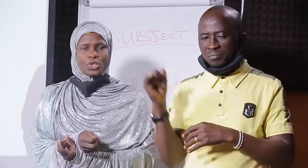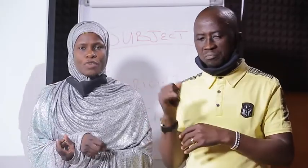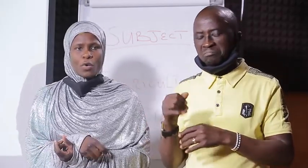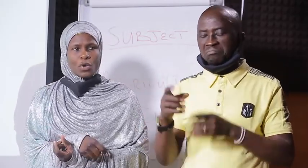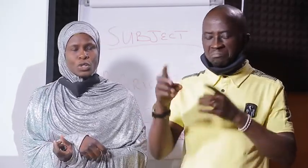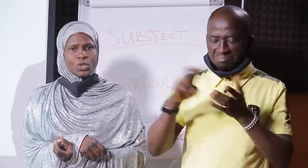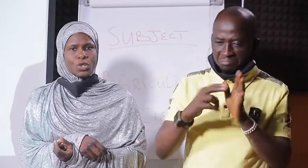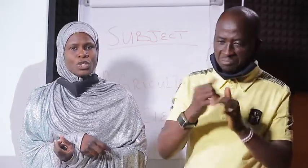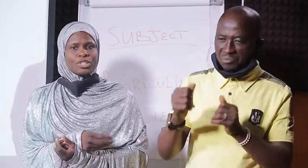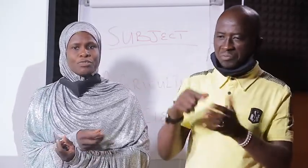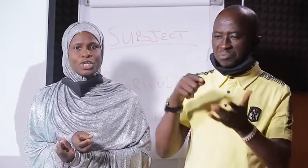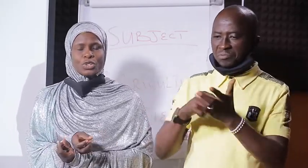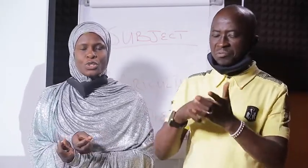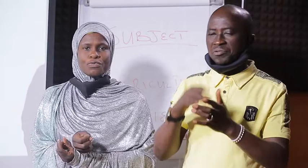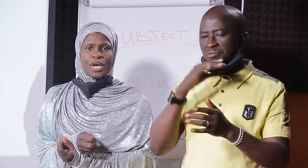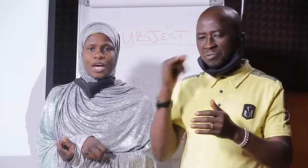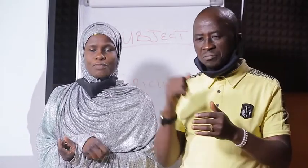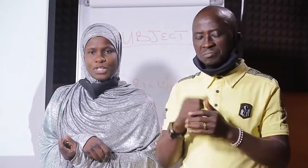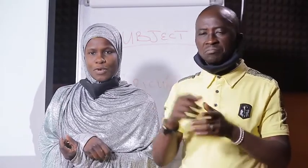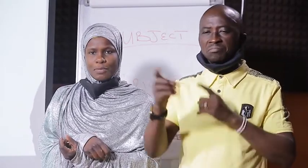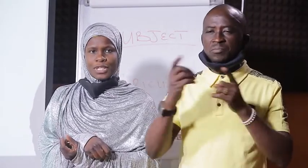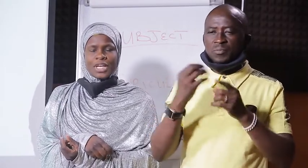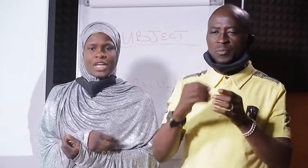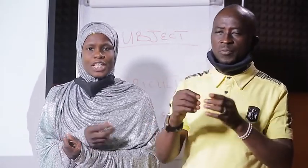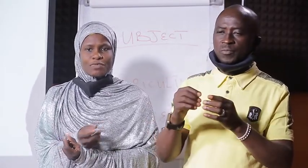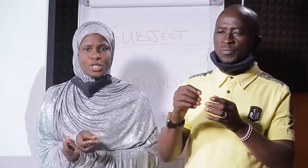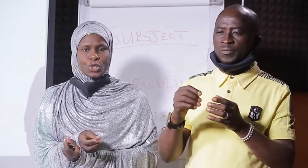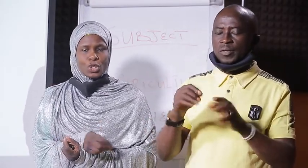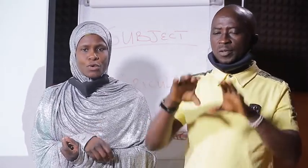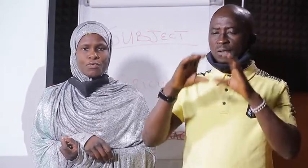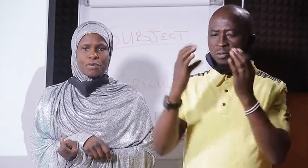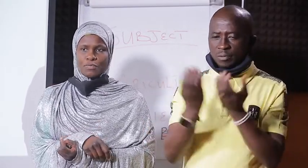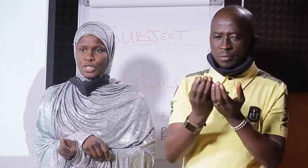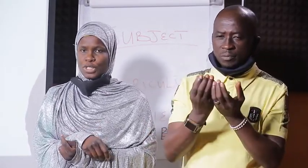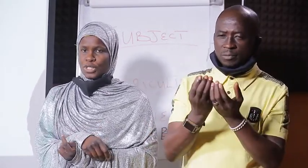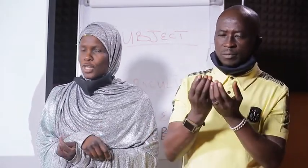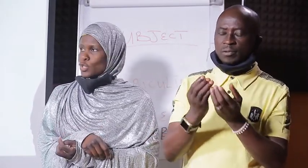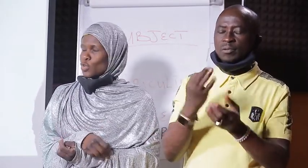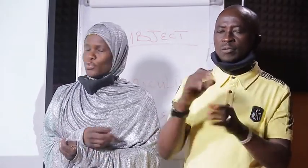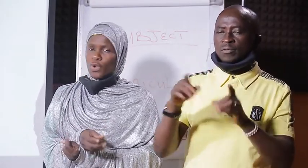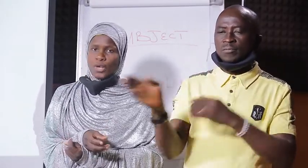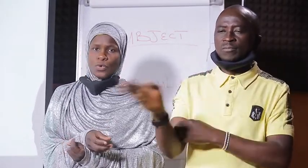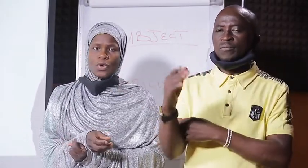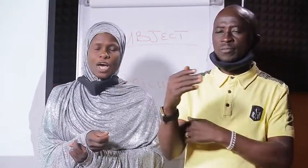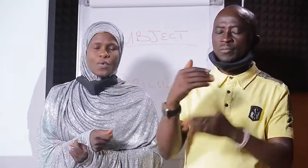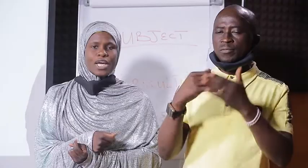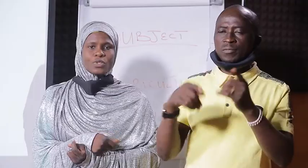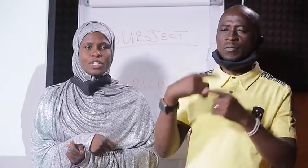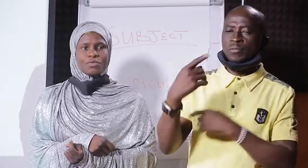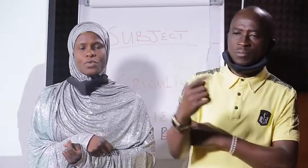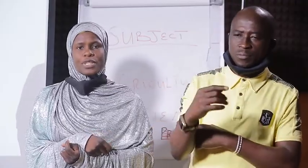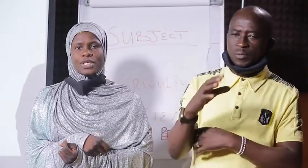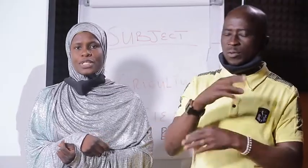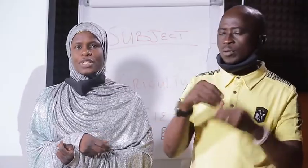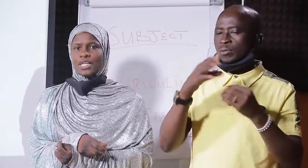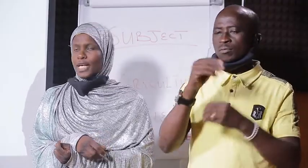definition of aquaculture, definition of fish farming, classification of fishes. So, before I go, I would like